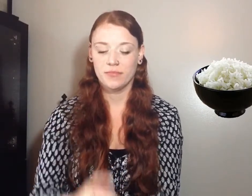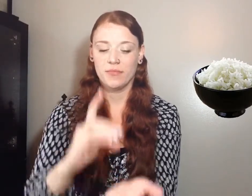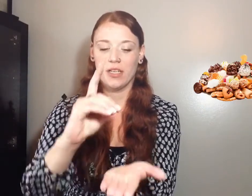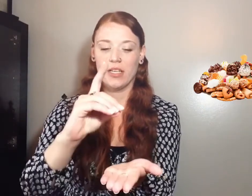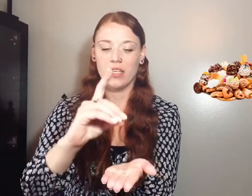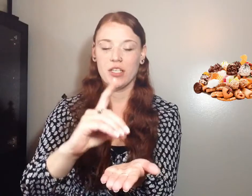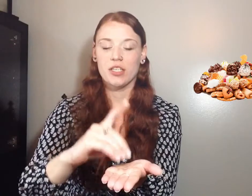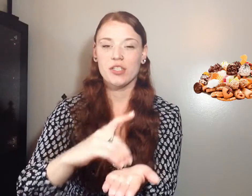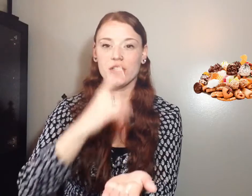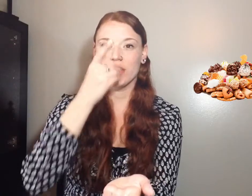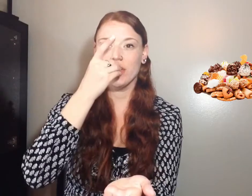Dessert.